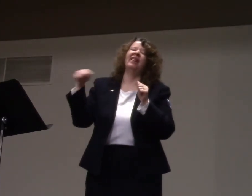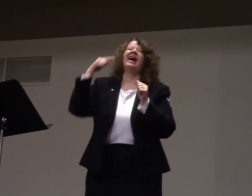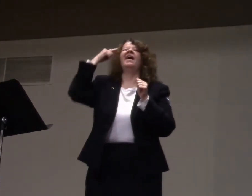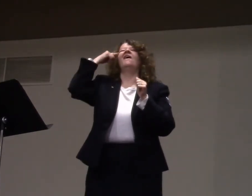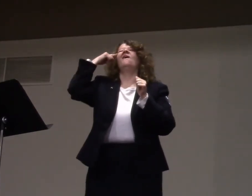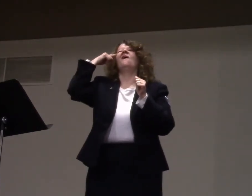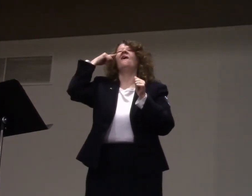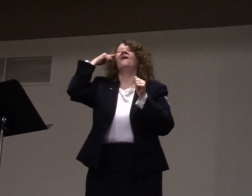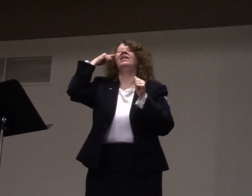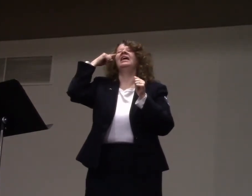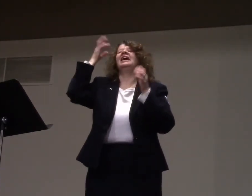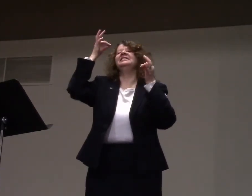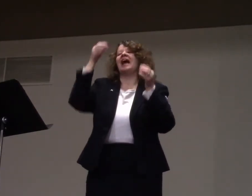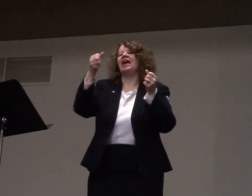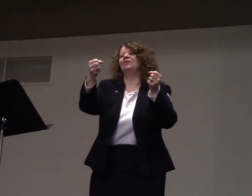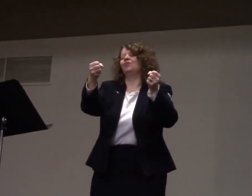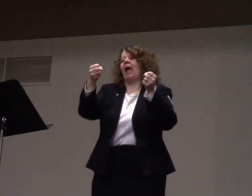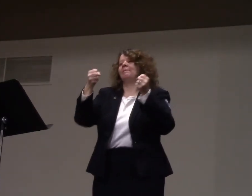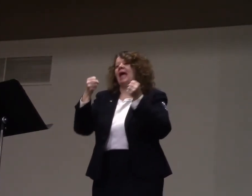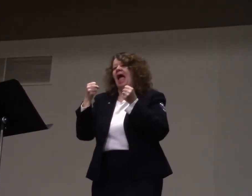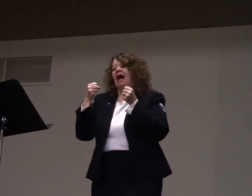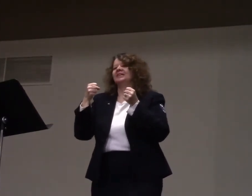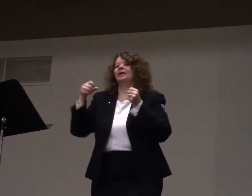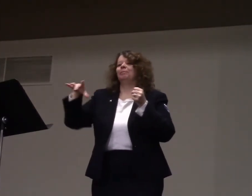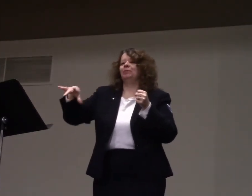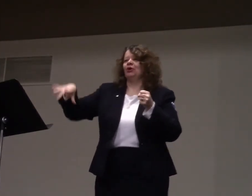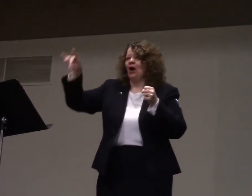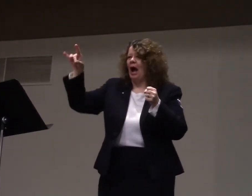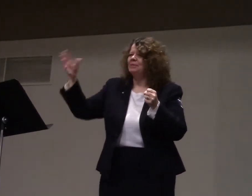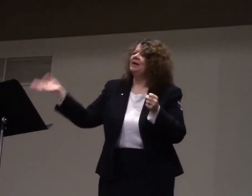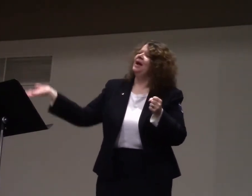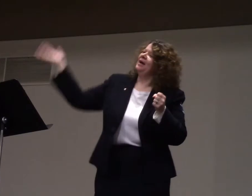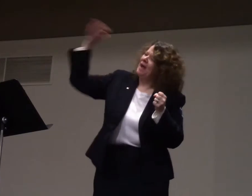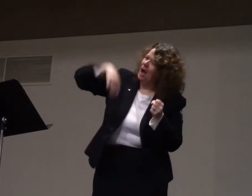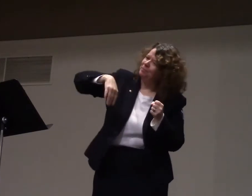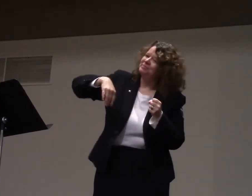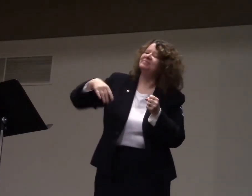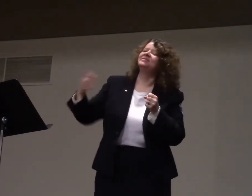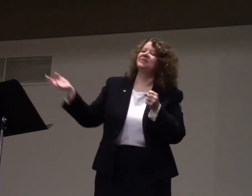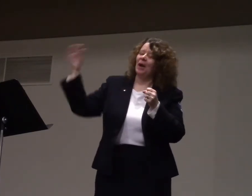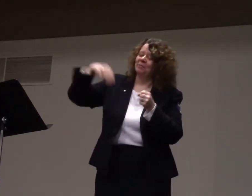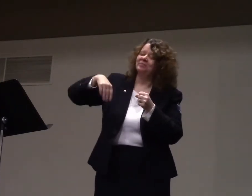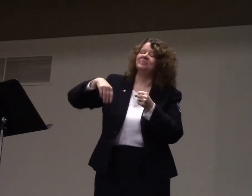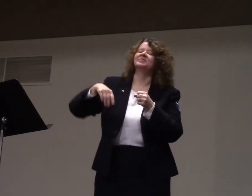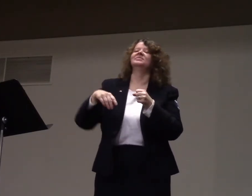And I thought that happened. As I passed her, I decided to go back. And I had to look in the car.